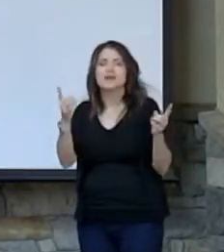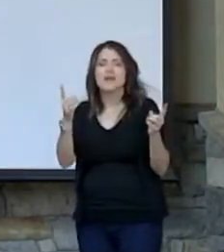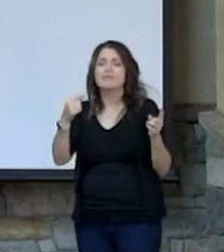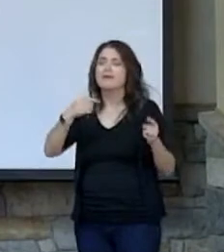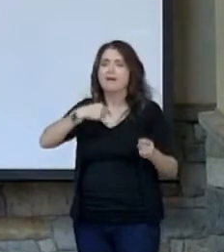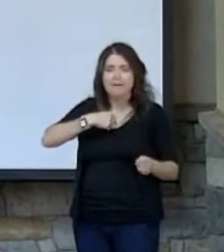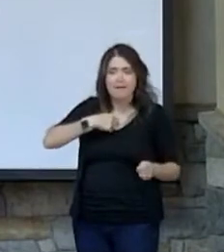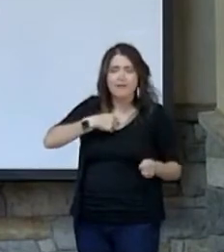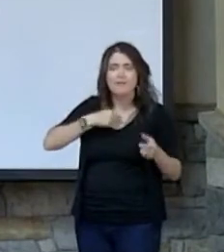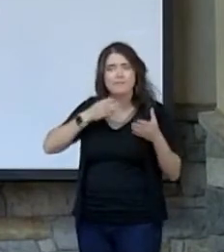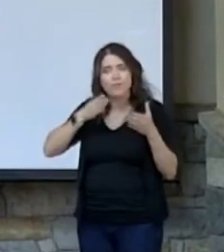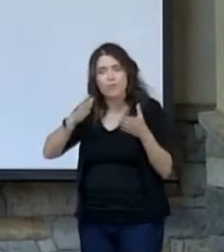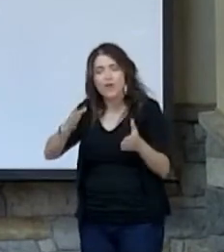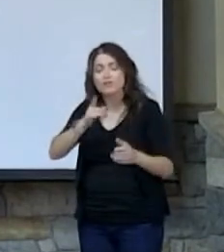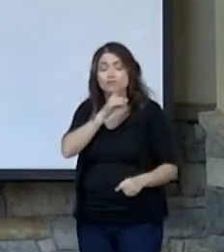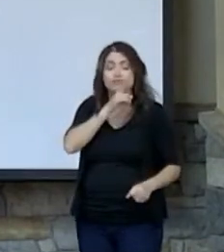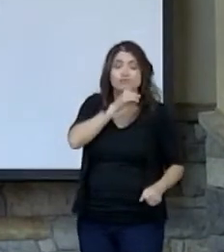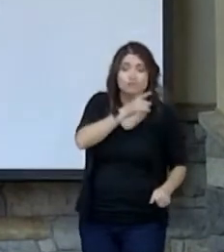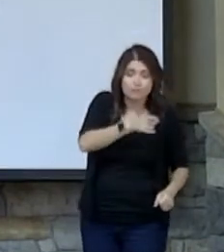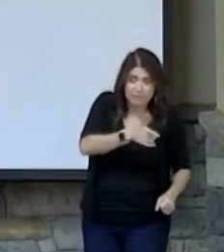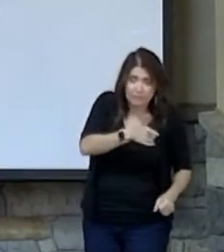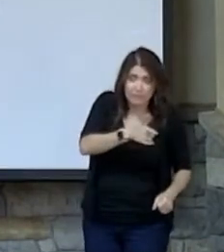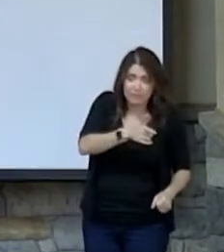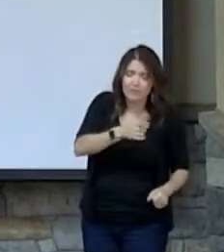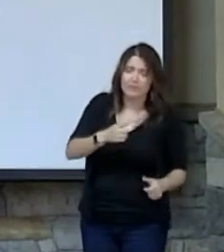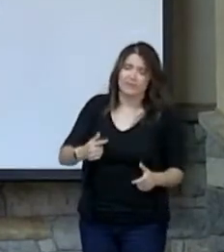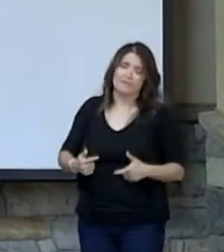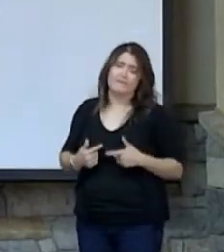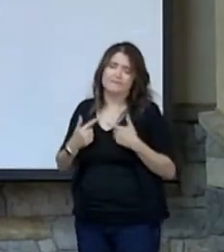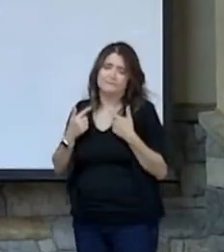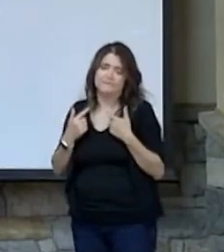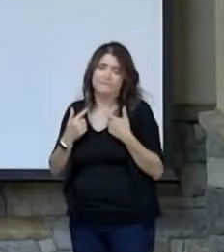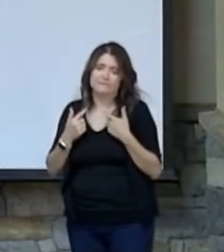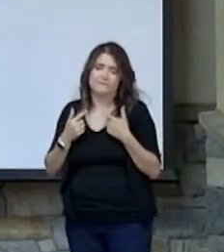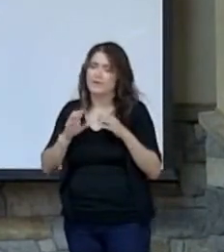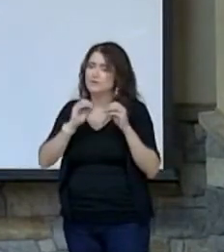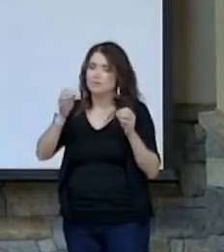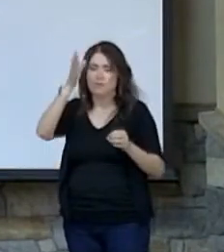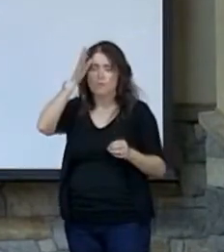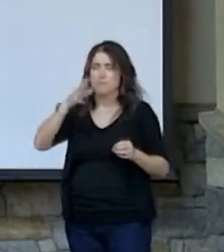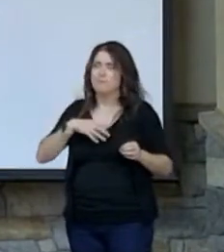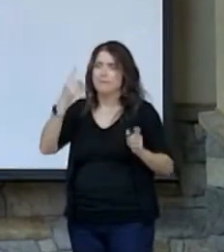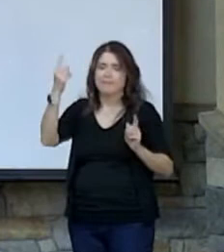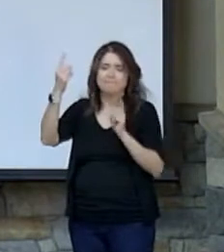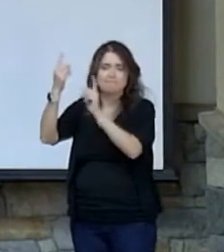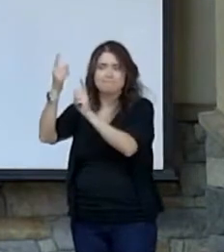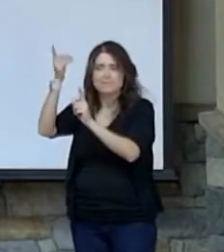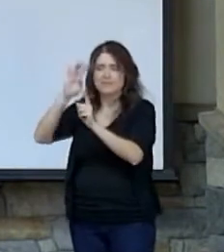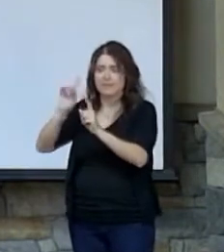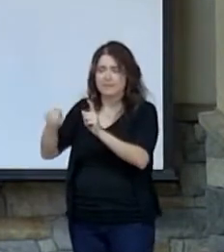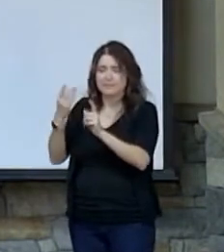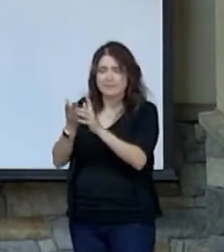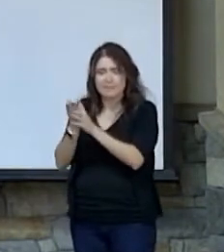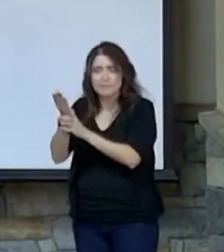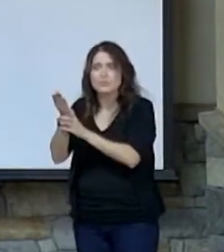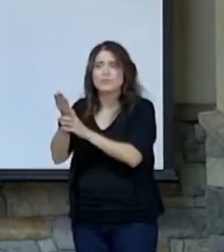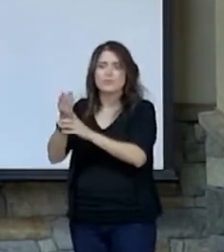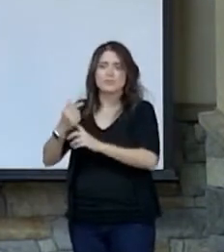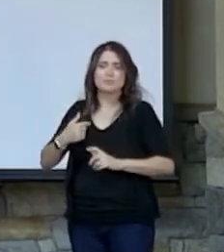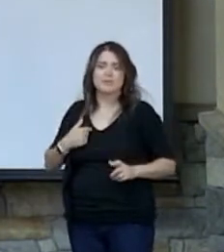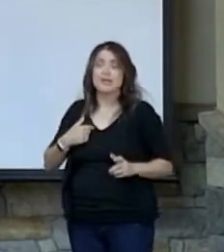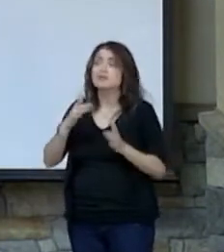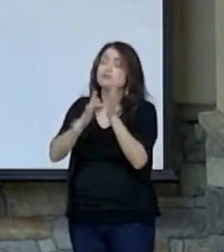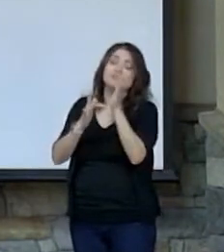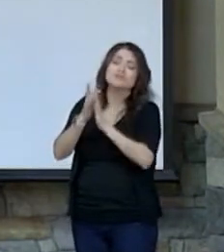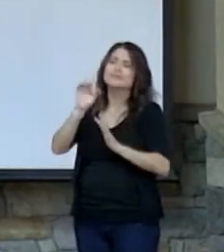I am the way, the truth, and the life. No man comes to the Father except through me. And Jesus was nothing more